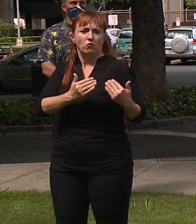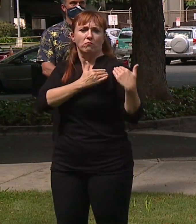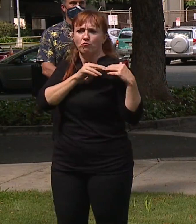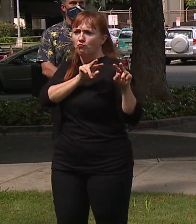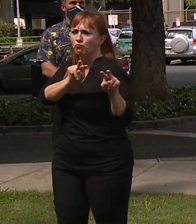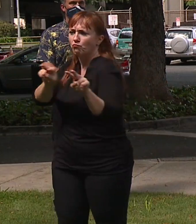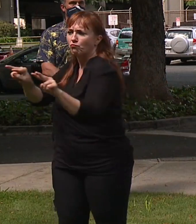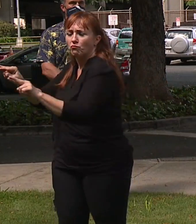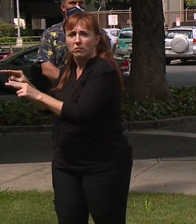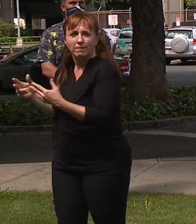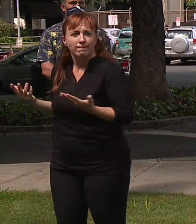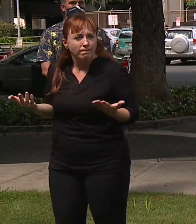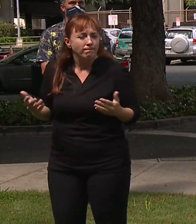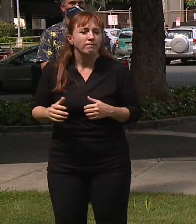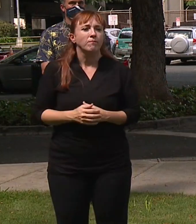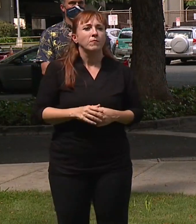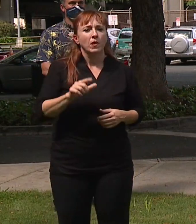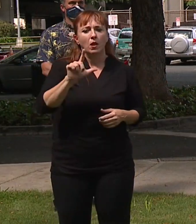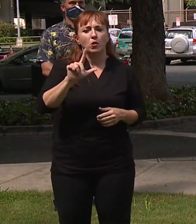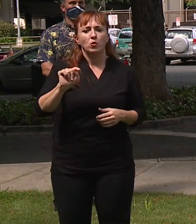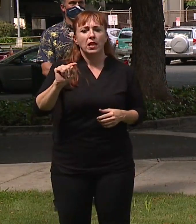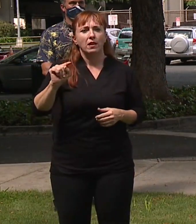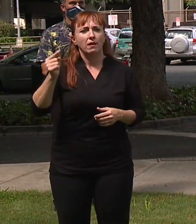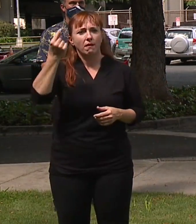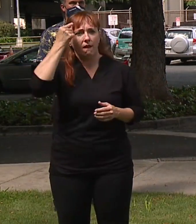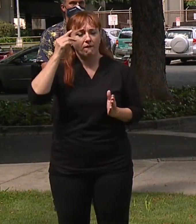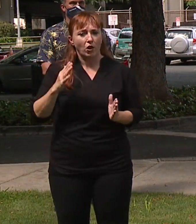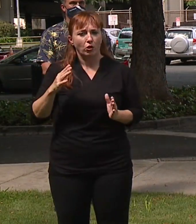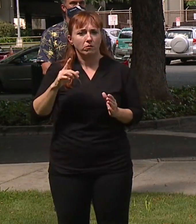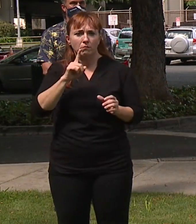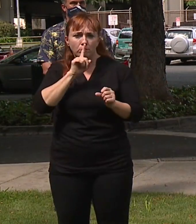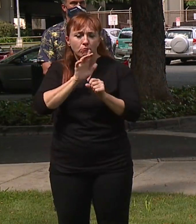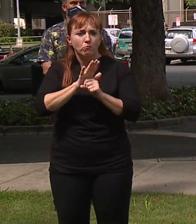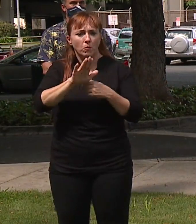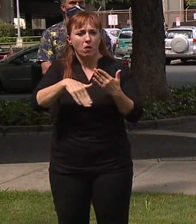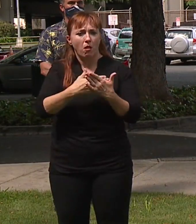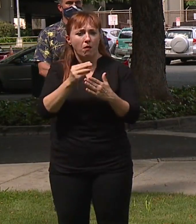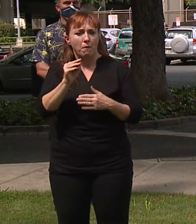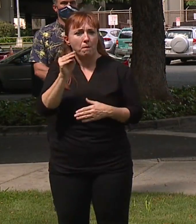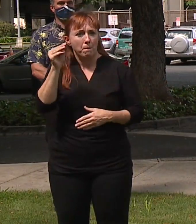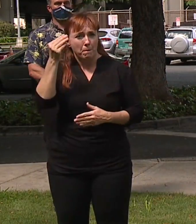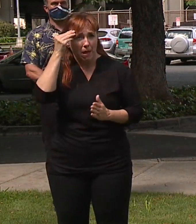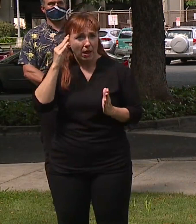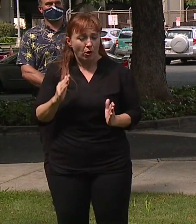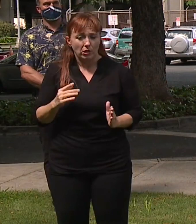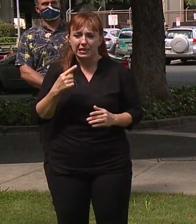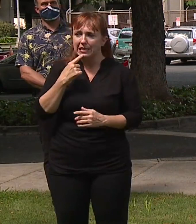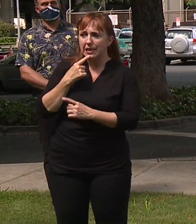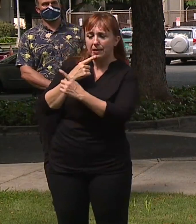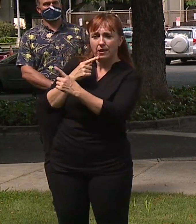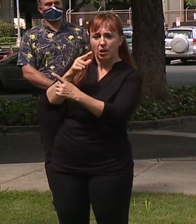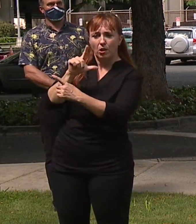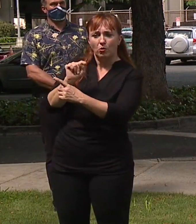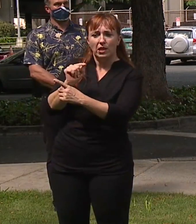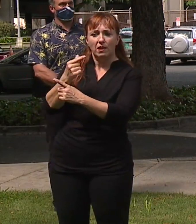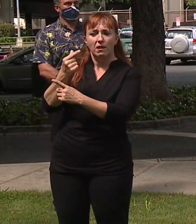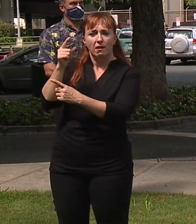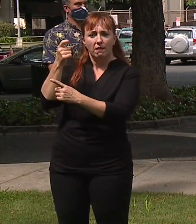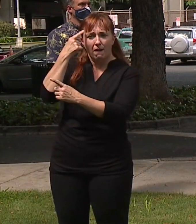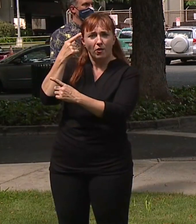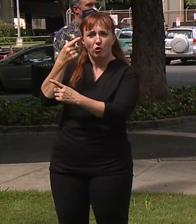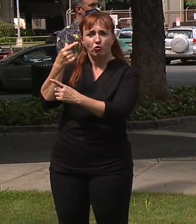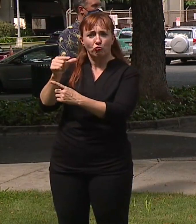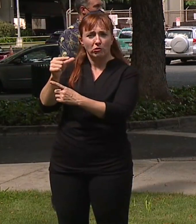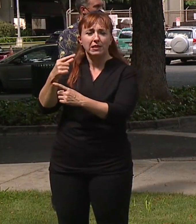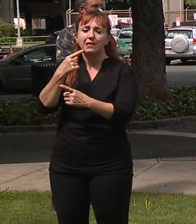the Lieutenant Governor has assured all the mayors is that he's going to implement a surveillance testing program